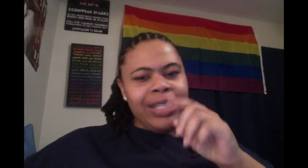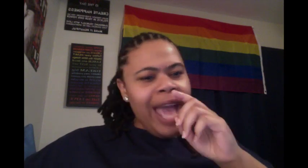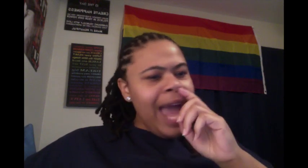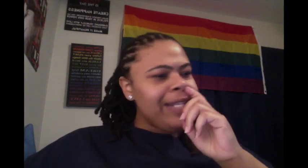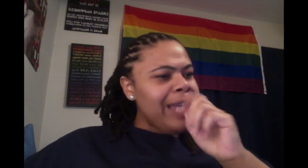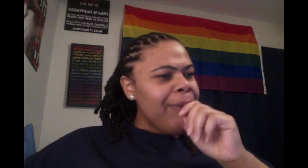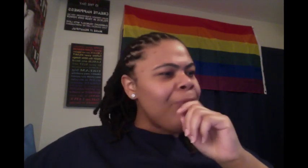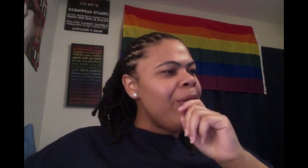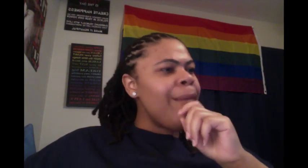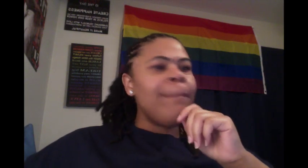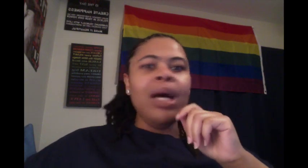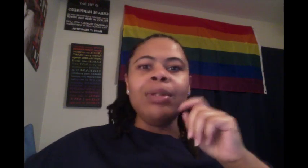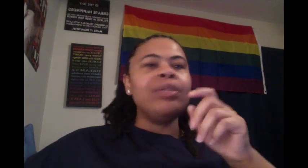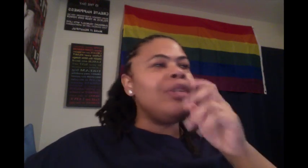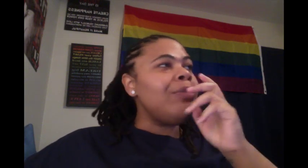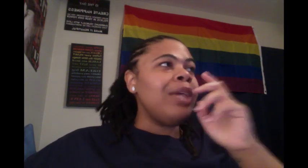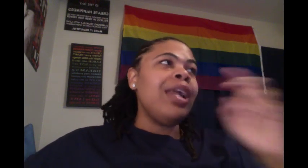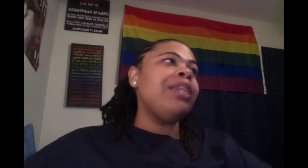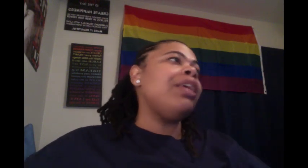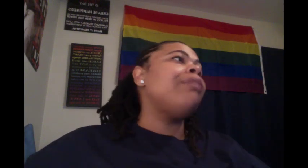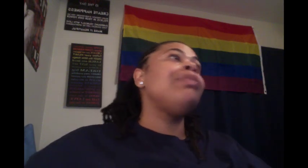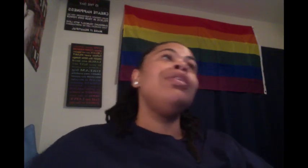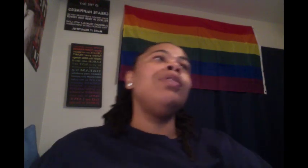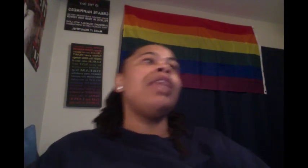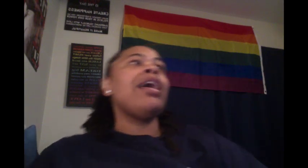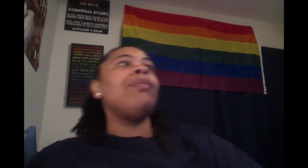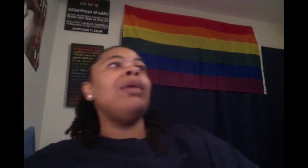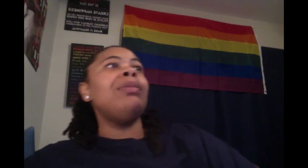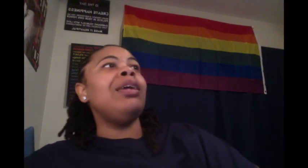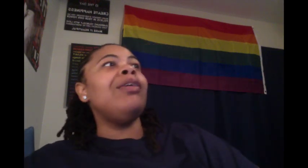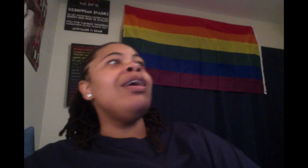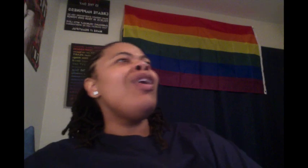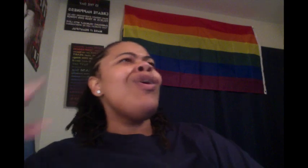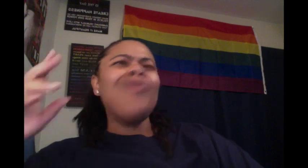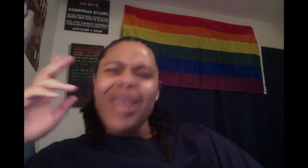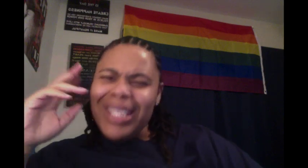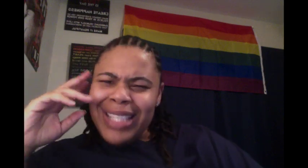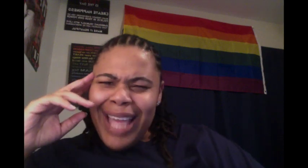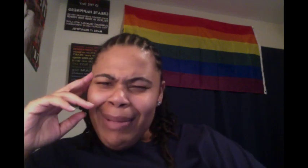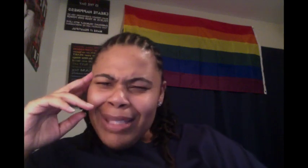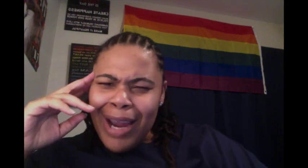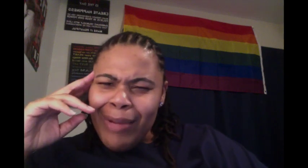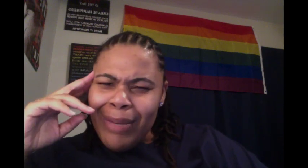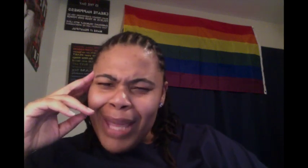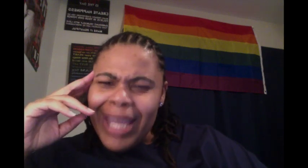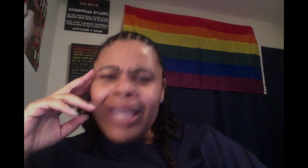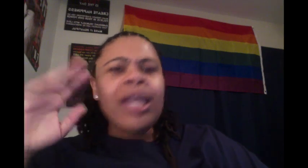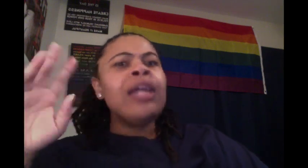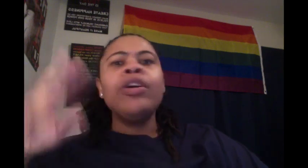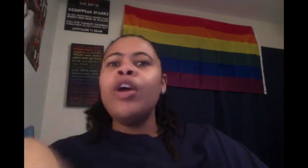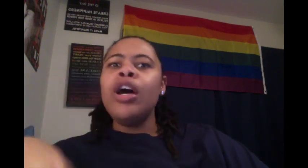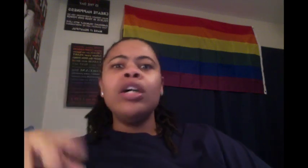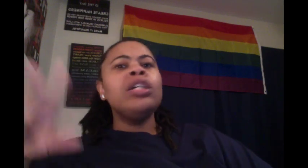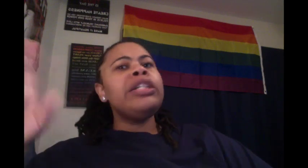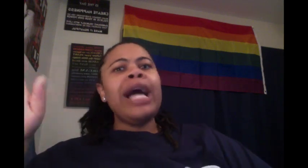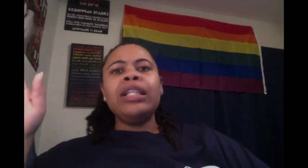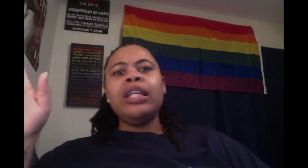God damn it. What Bubba? Nope. That ain't Nick. He do look like a Bubba though. What is his name? started with a big girl, Chocolate Thunder.